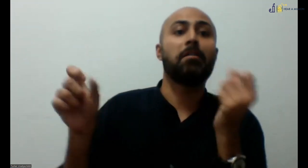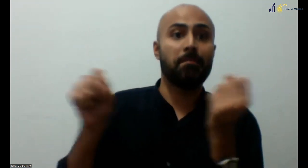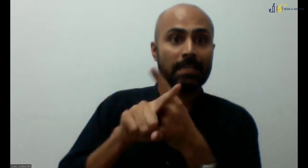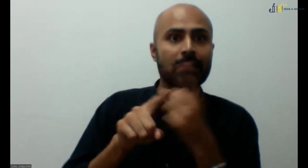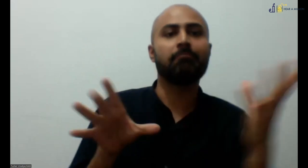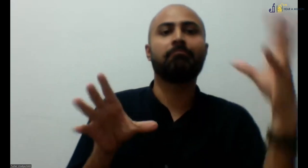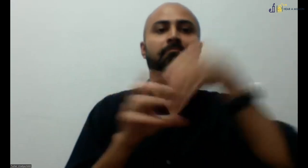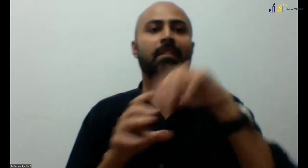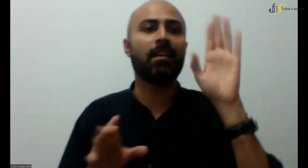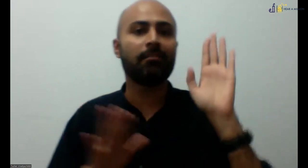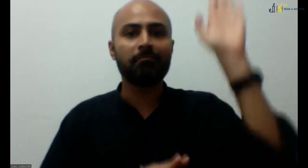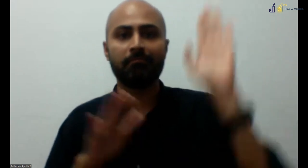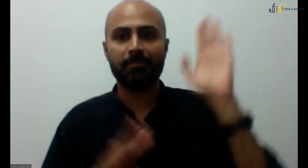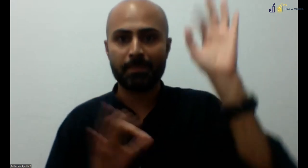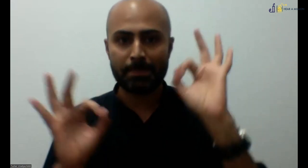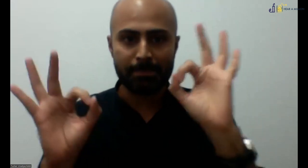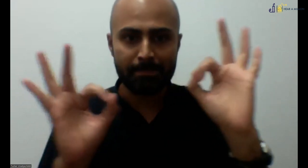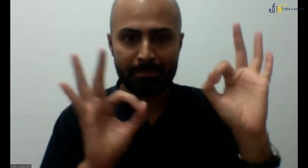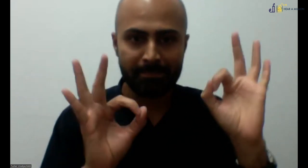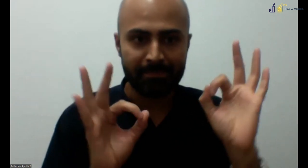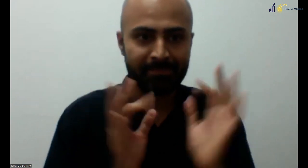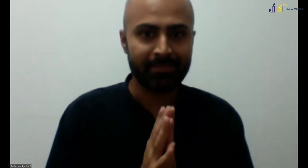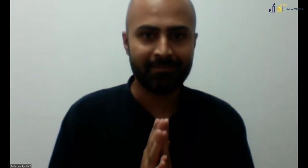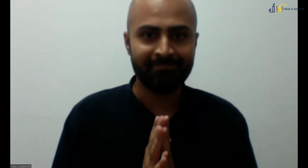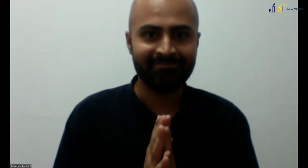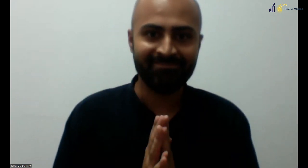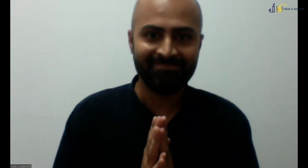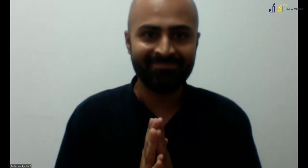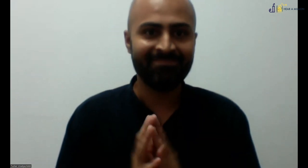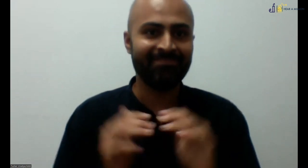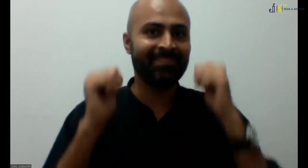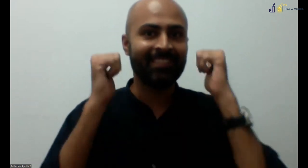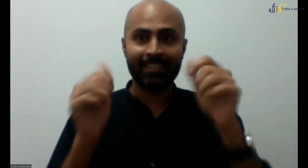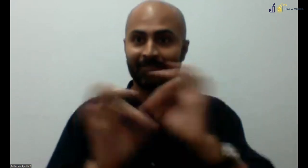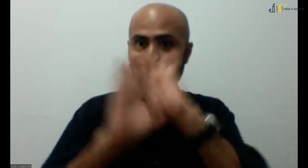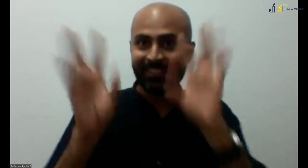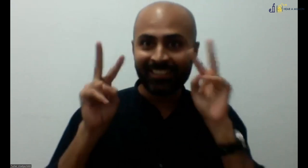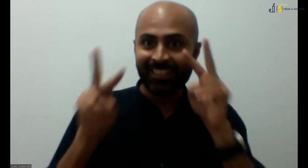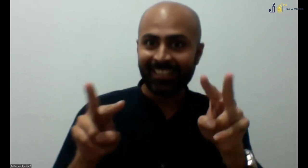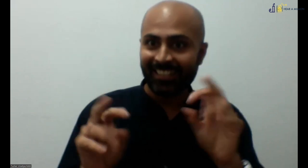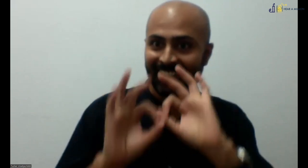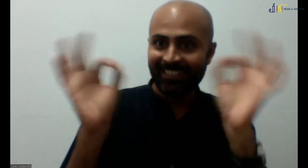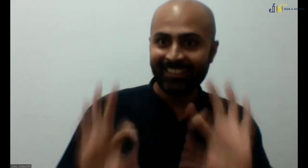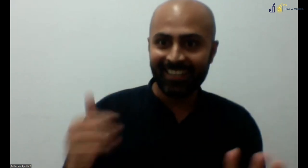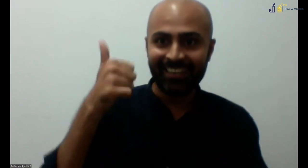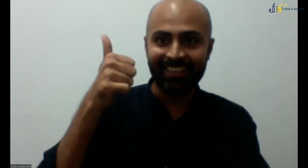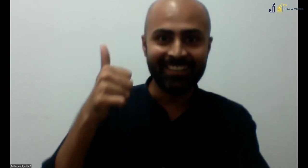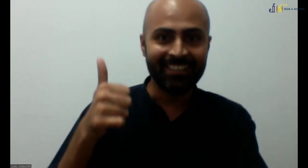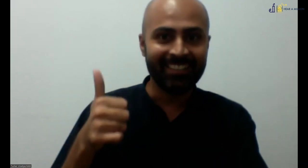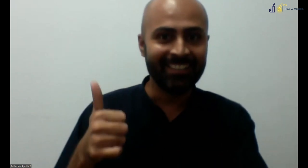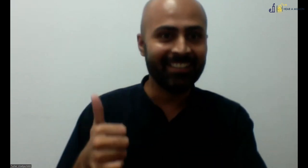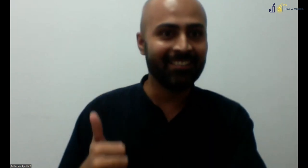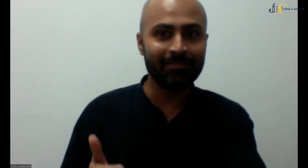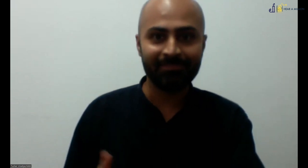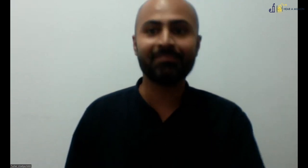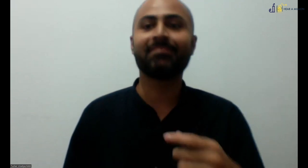We have selected a few questions, I'm sorry, all the questions from our audiences, hopefully we'll have,